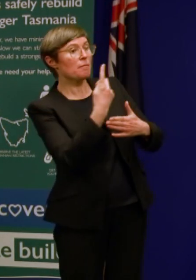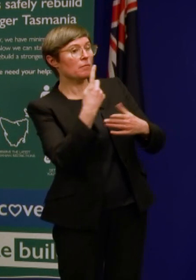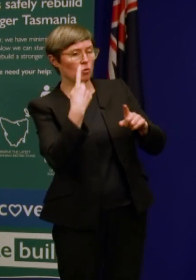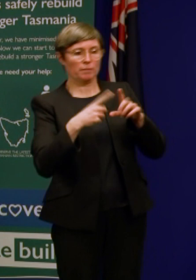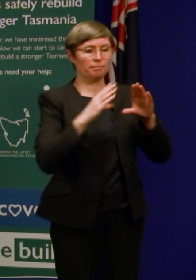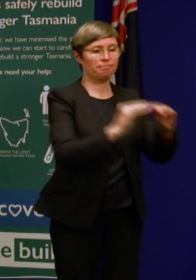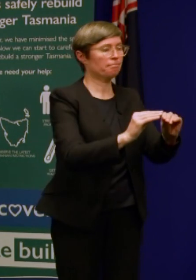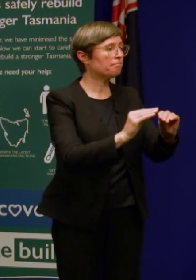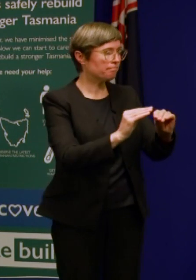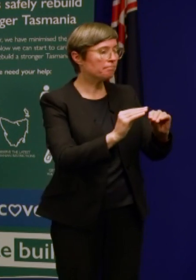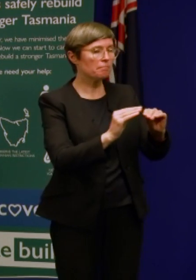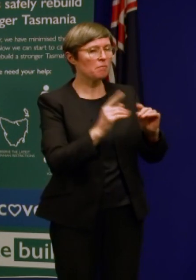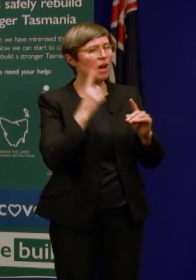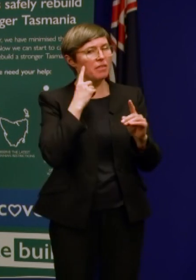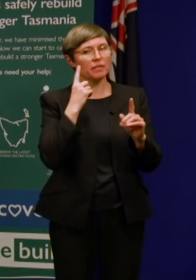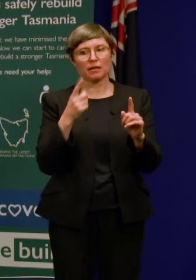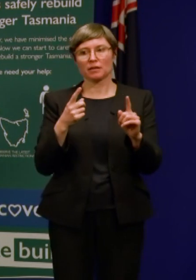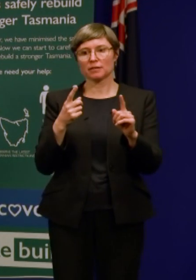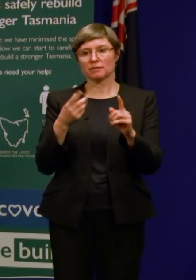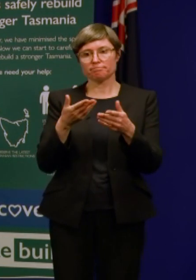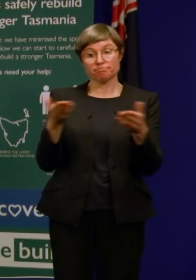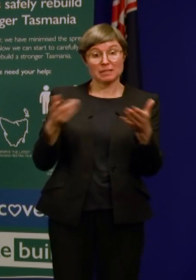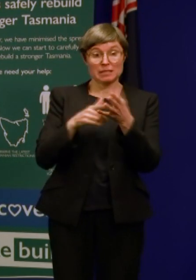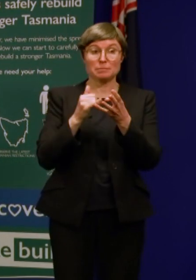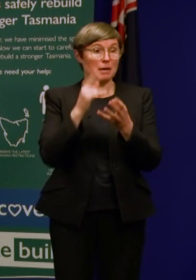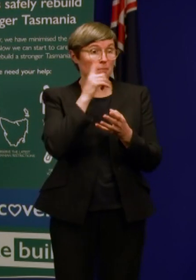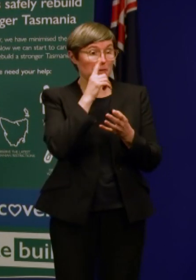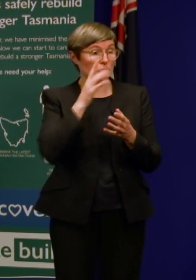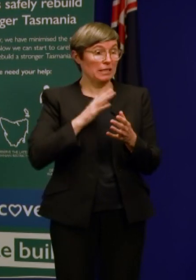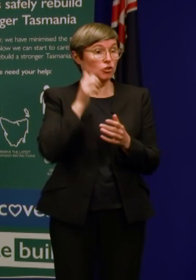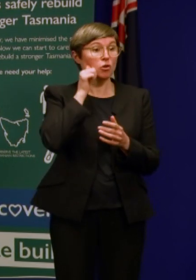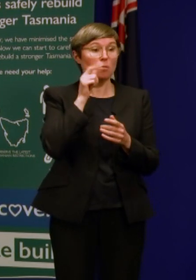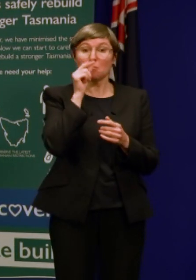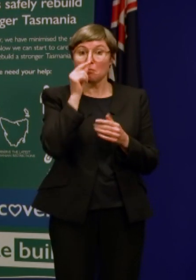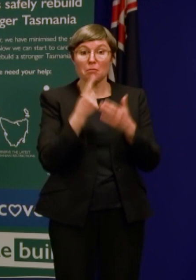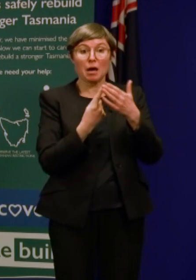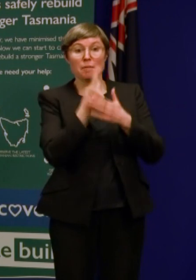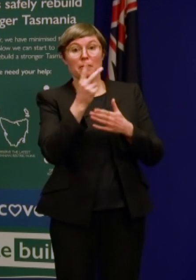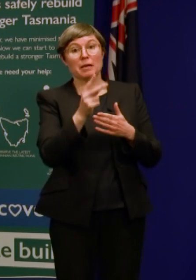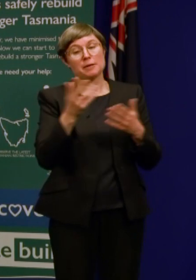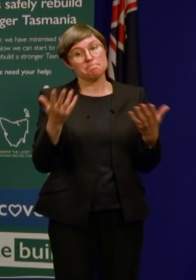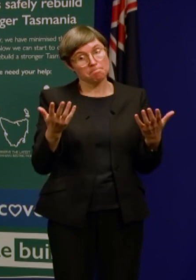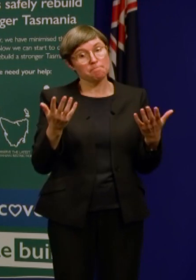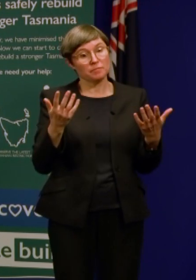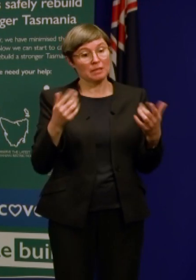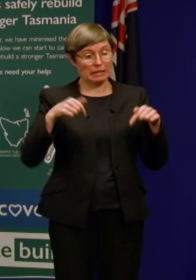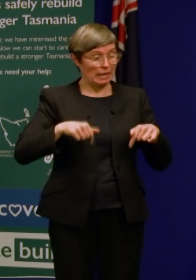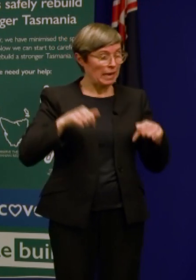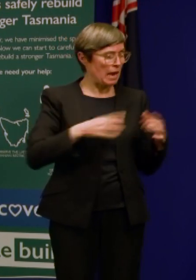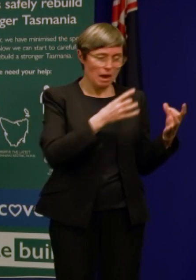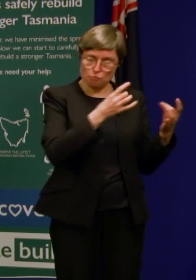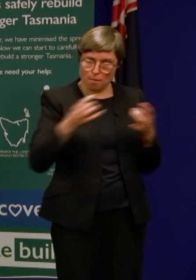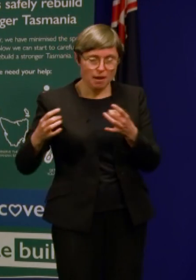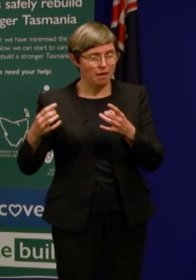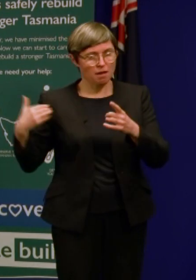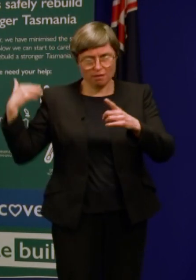respond to it. But I think the Tasmanian community has to know that's a likely event and that we've been preparing for months